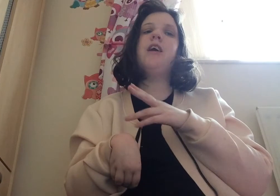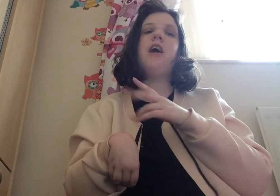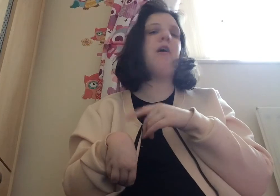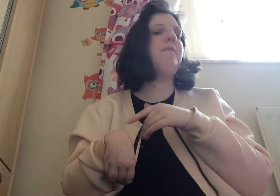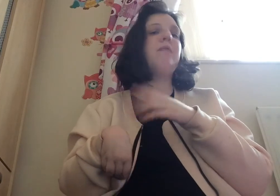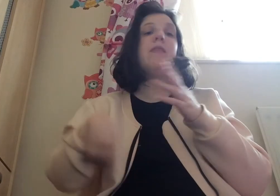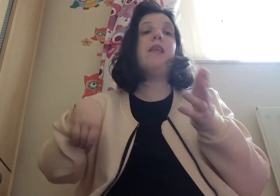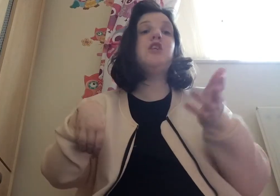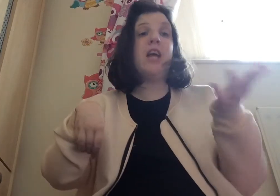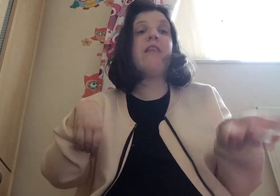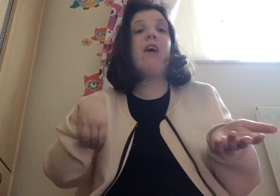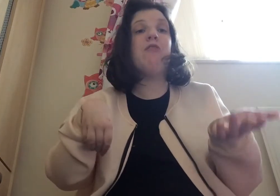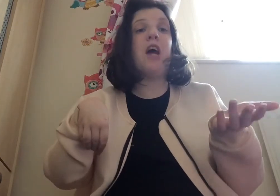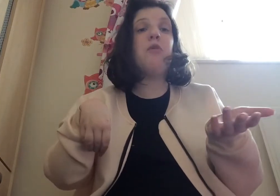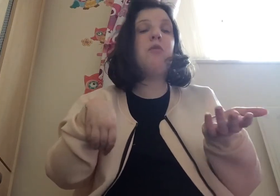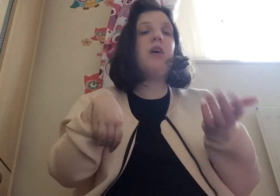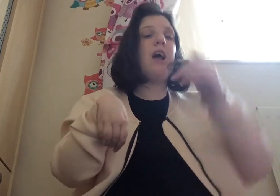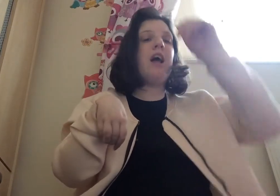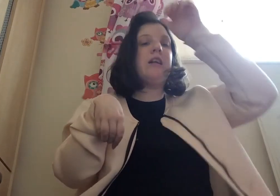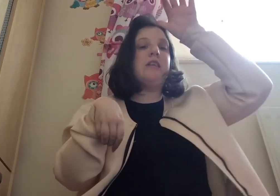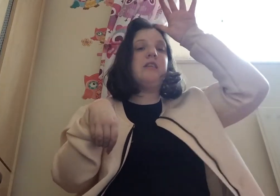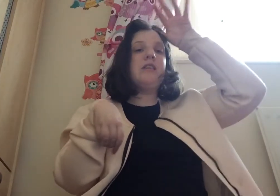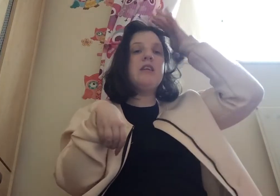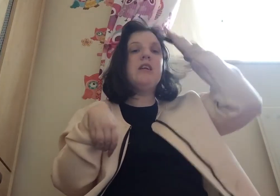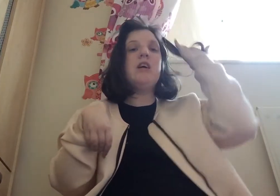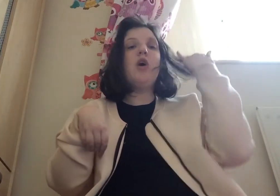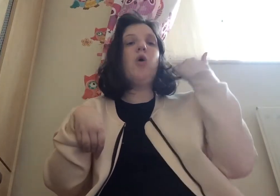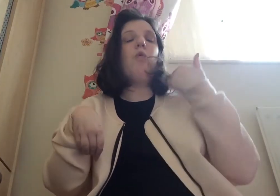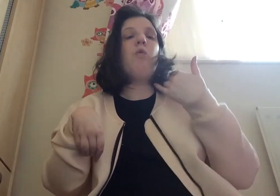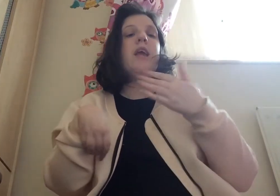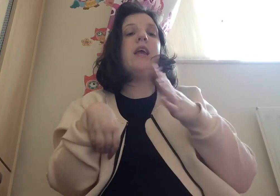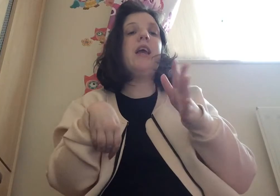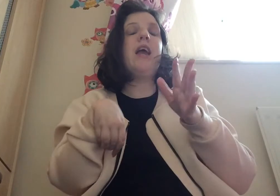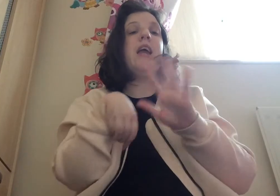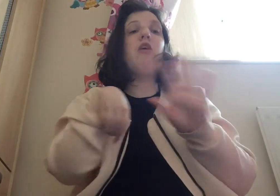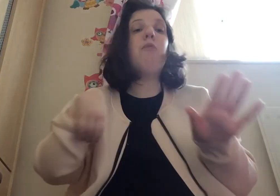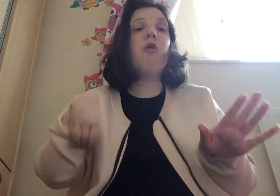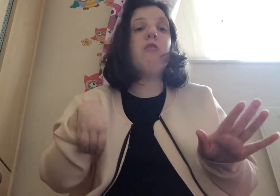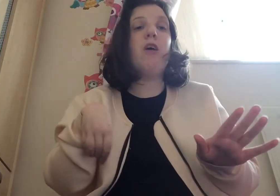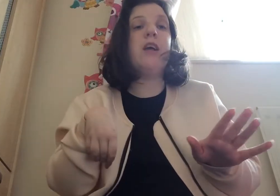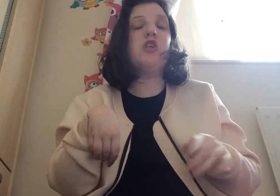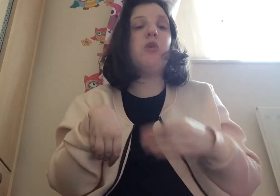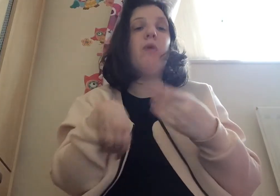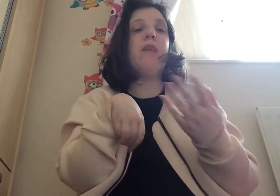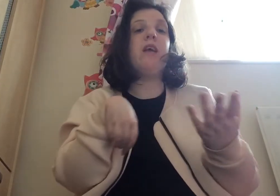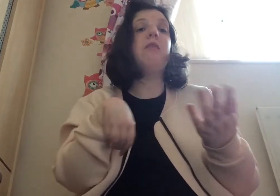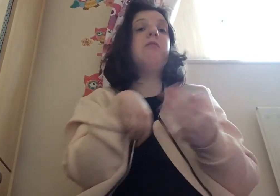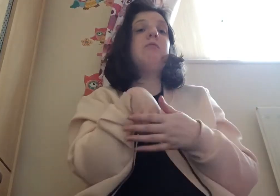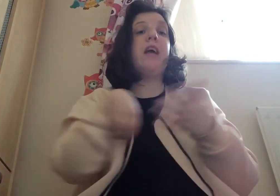um she gets found out and we hear no more of her in june when they take